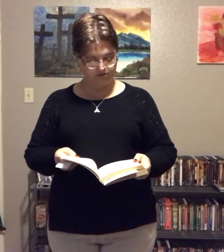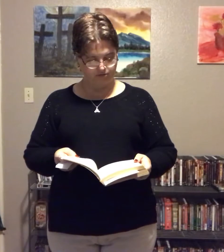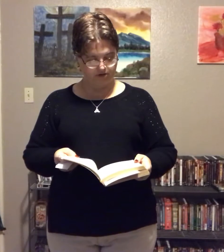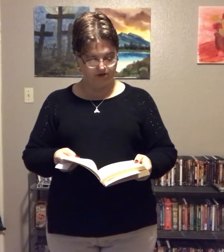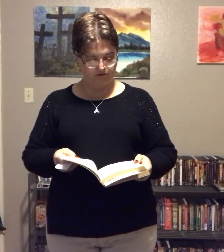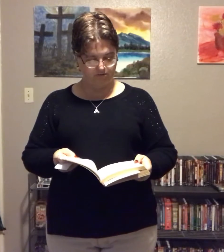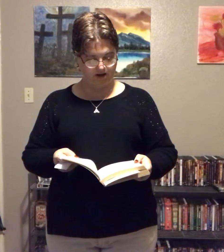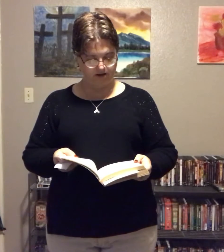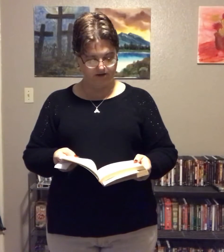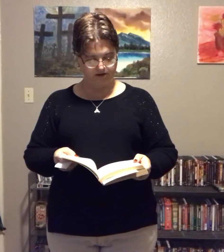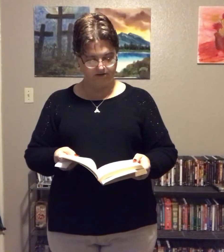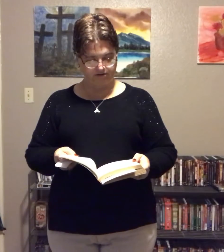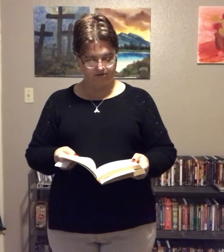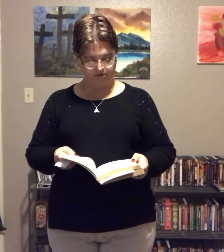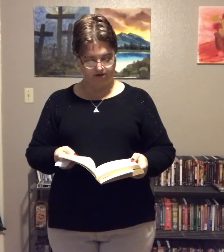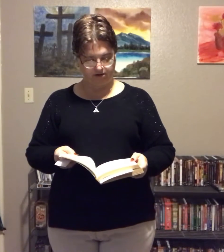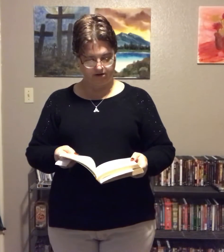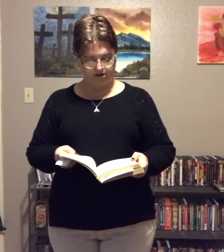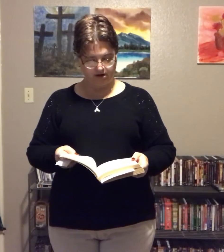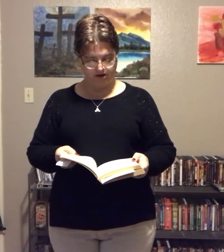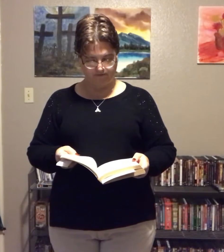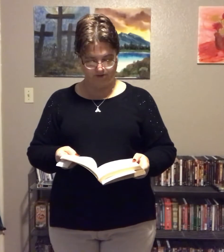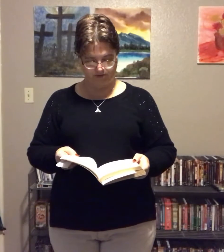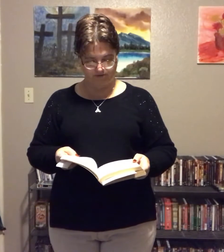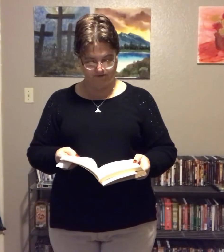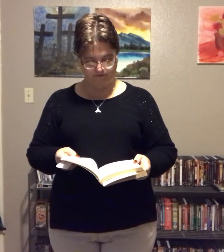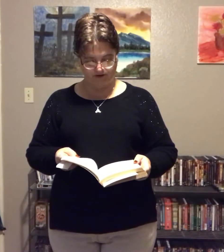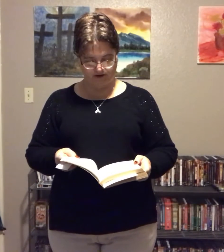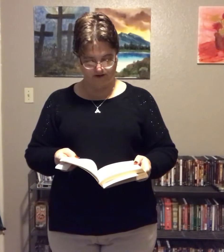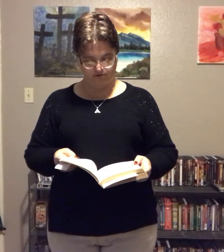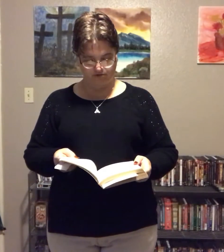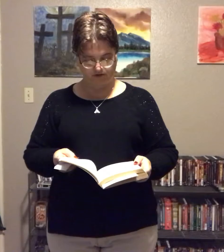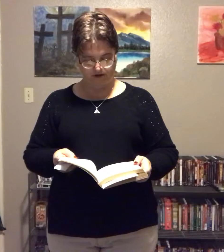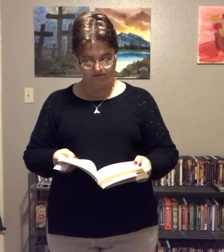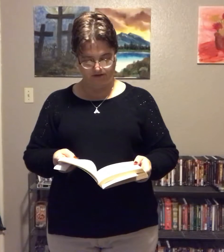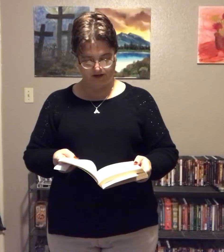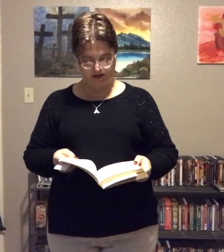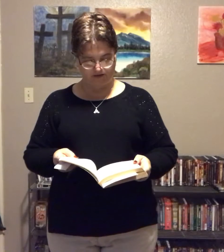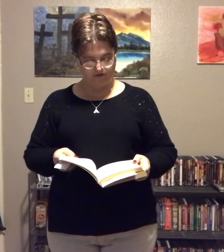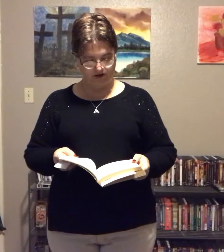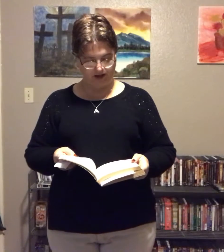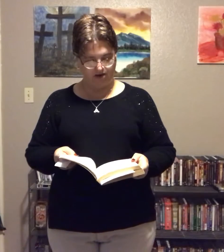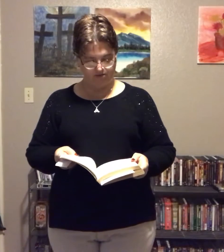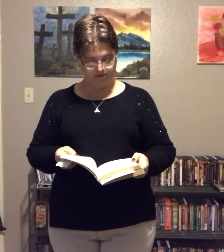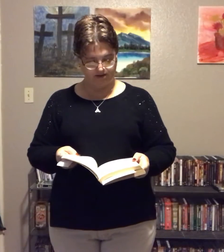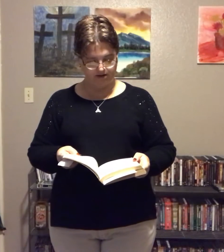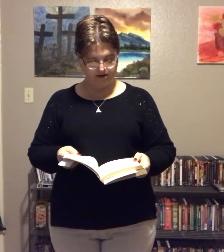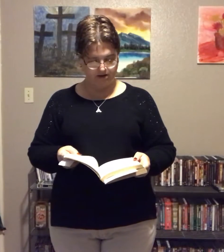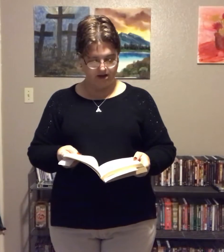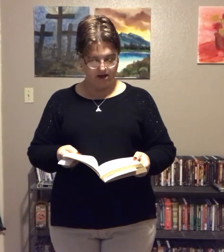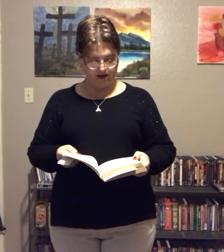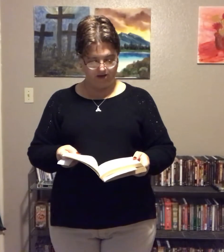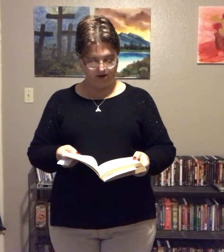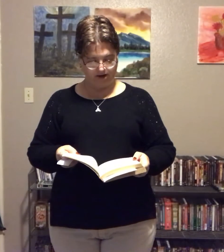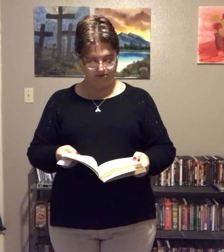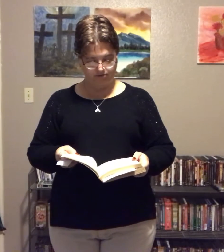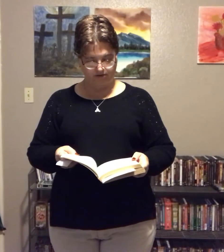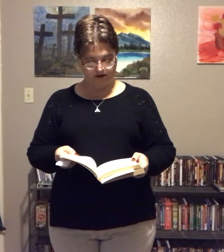is working dramatically in this area, and I find myself fitting exercise in every now and then. Now I exercise